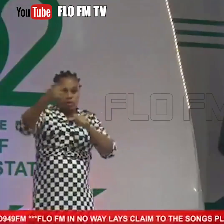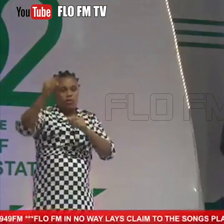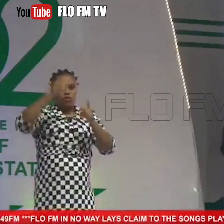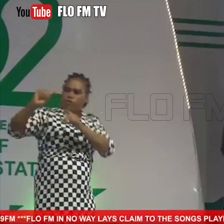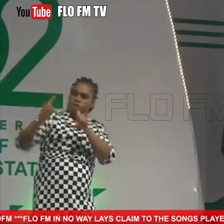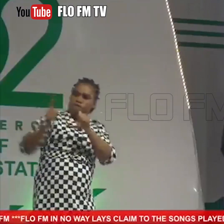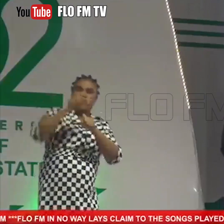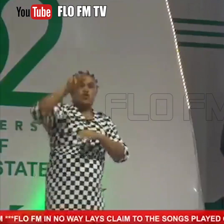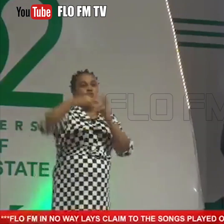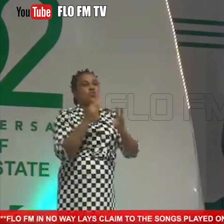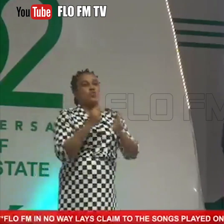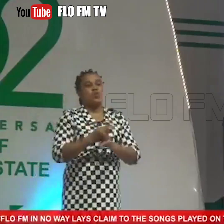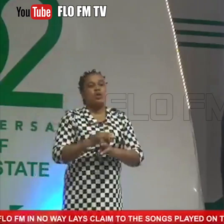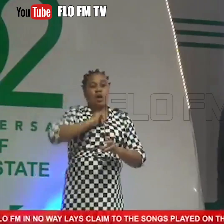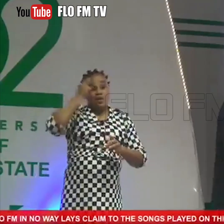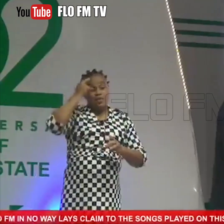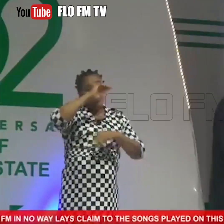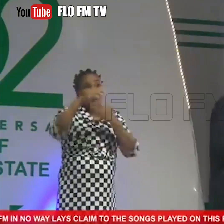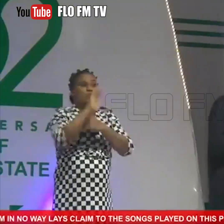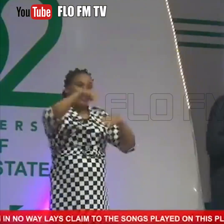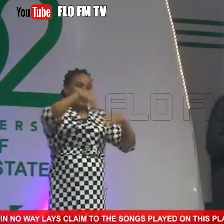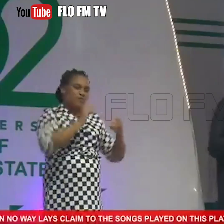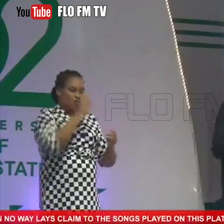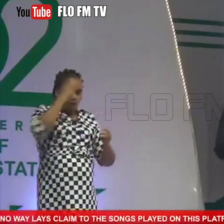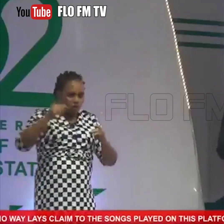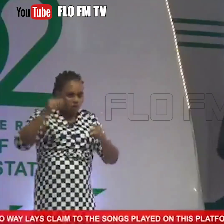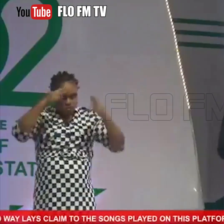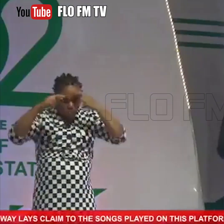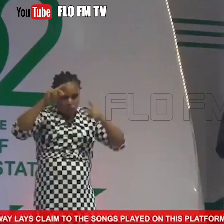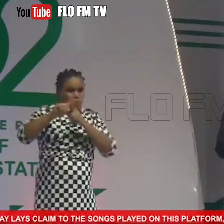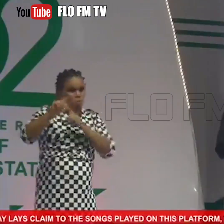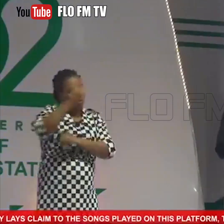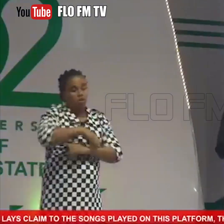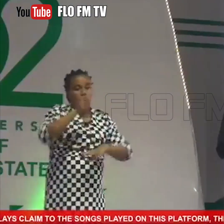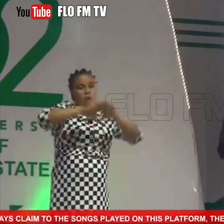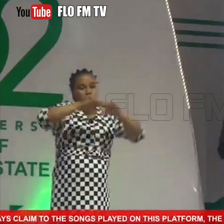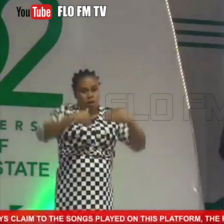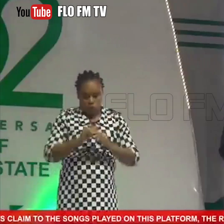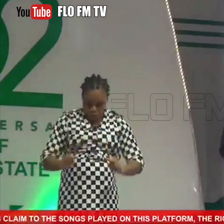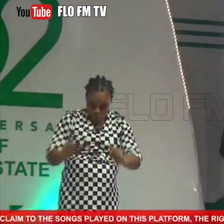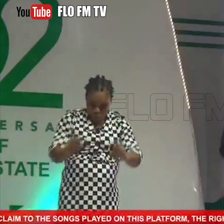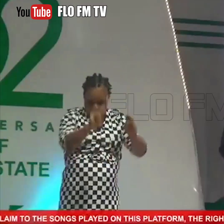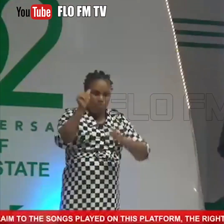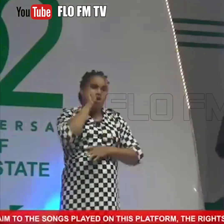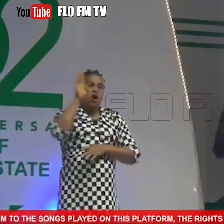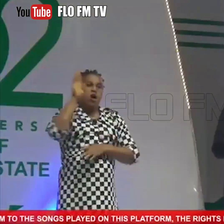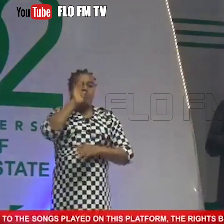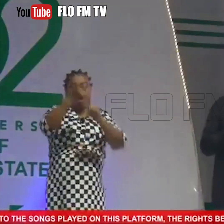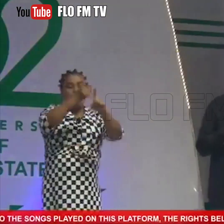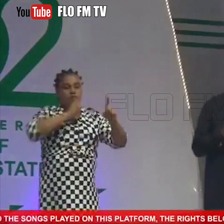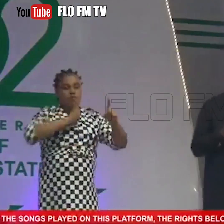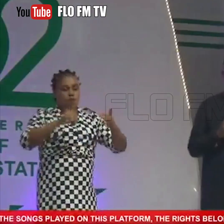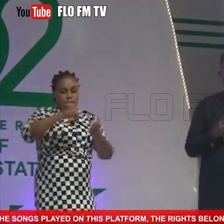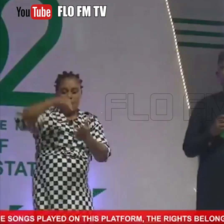to a first world? I think Dr. Obi has given us the recipe today on how to move IBA from